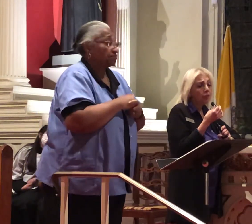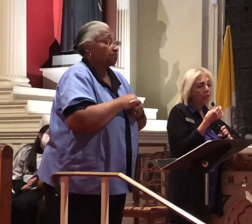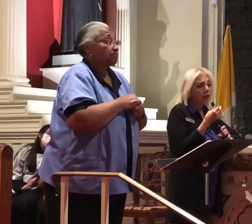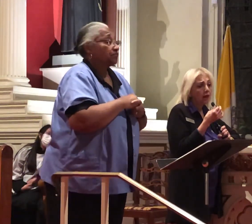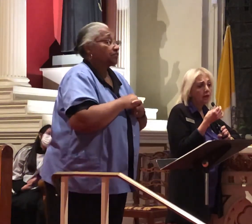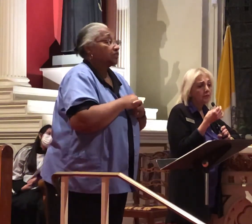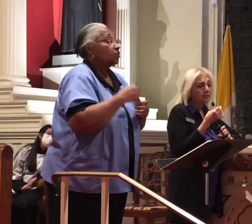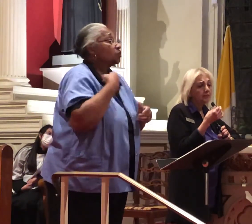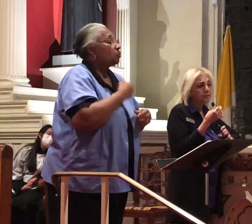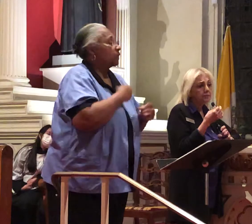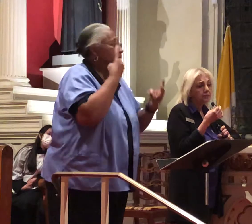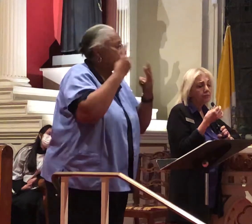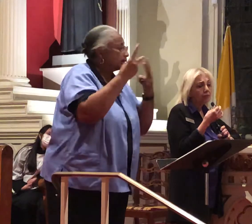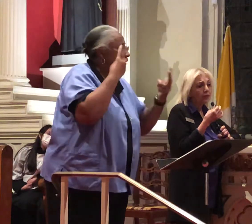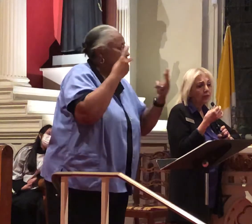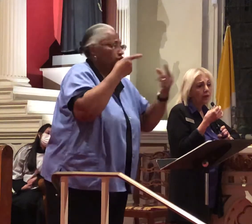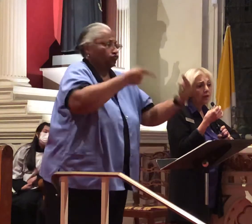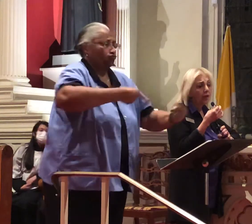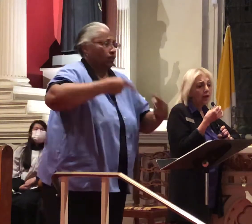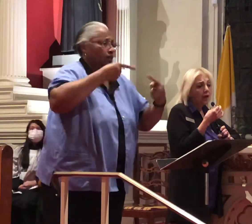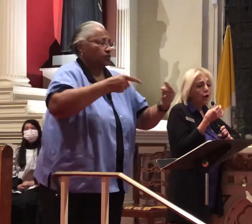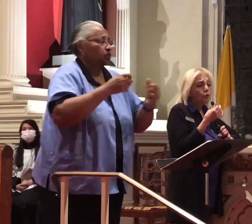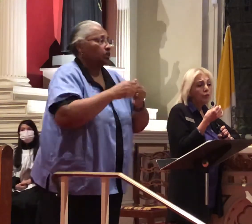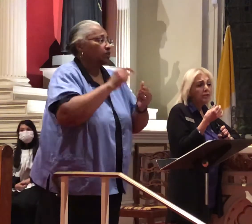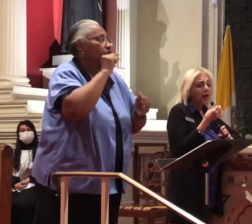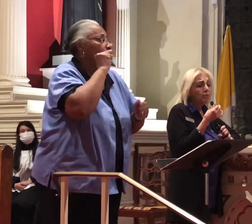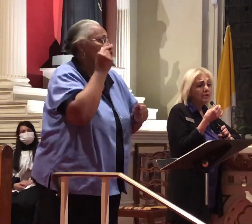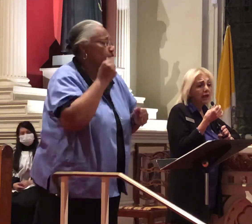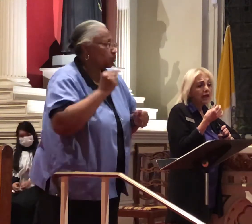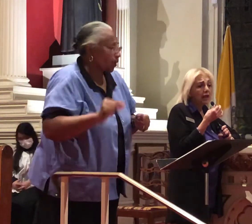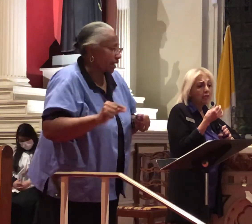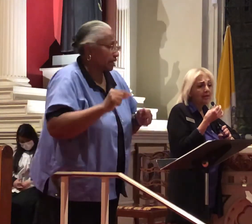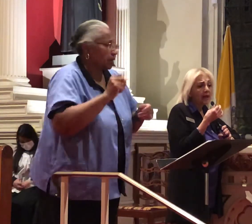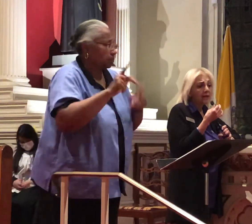as we see the struggles of the Ukrainian people as